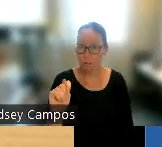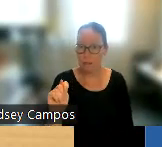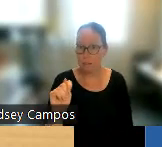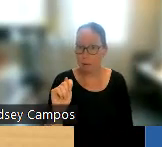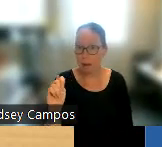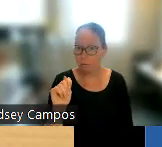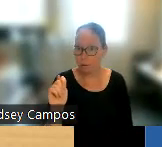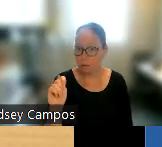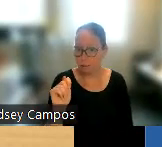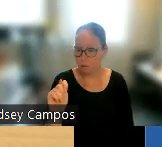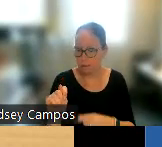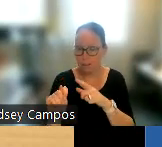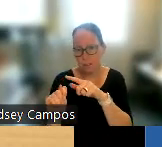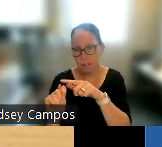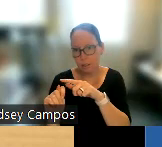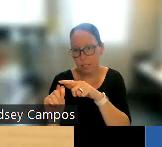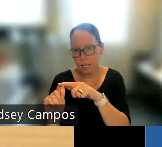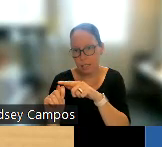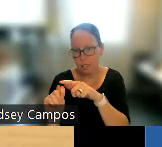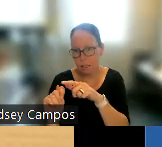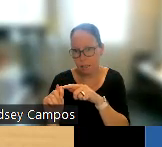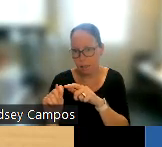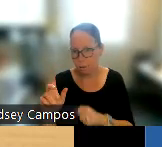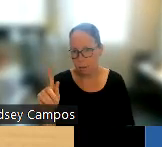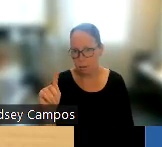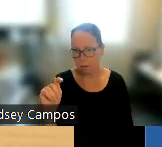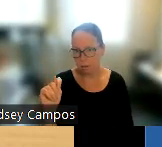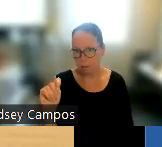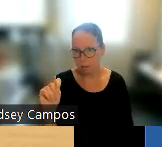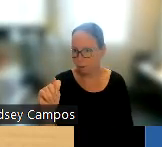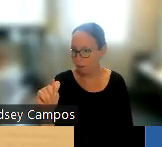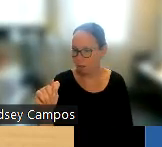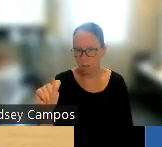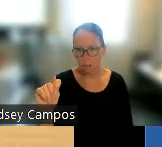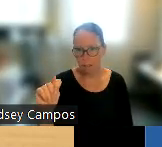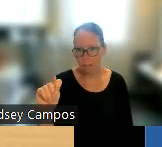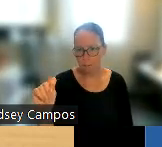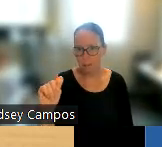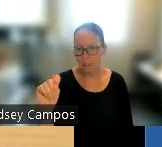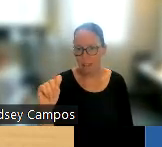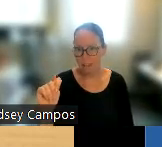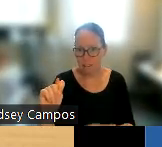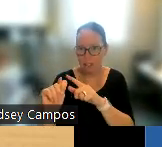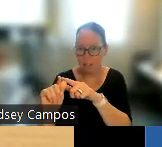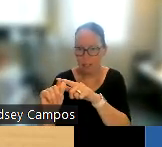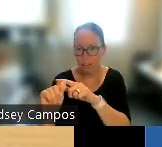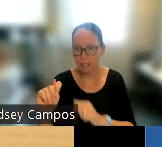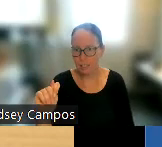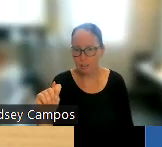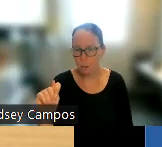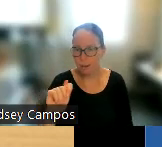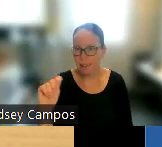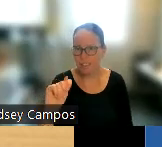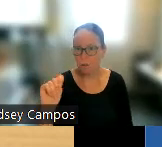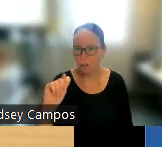Right. I might need the bathroom. So this is the letter T. You put your thumb in the middle. It's a letter T